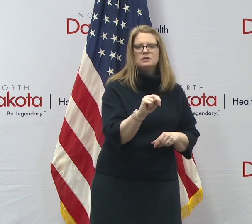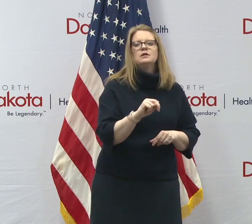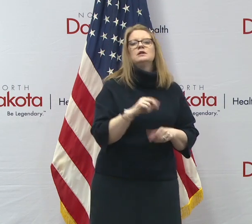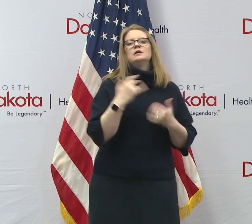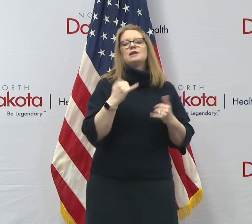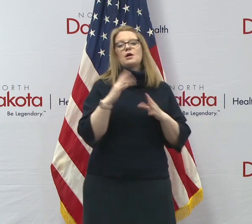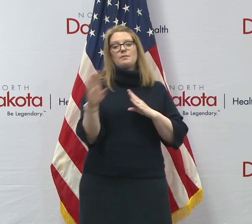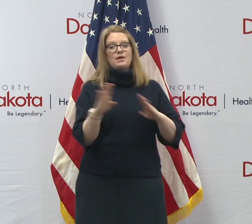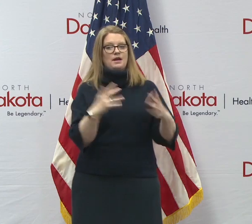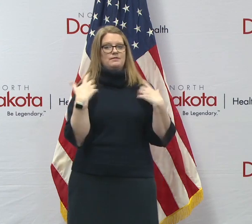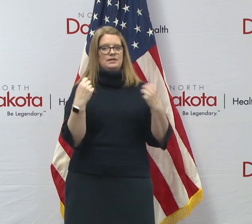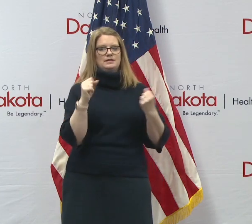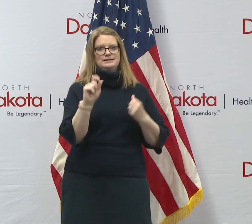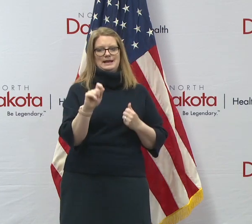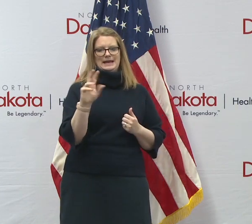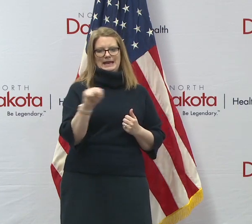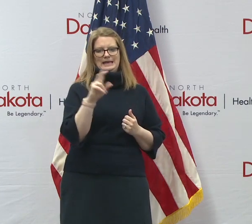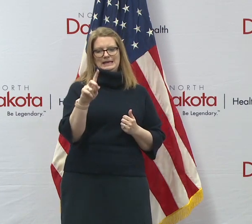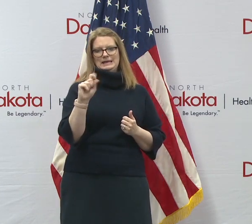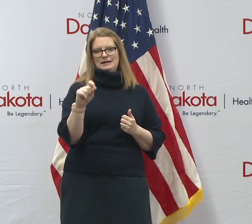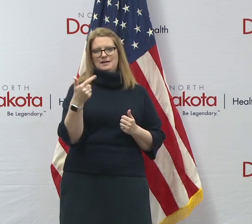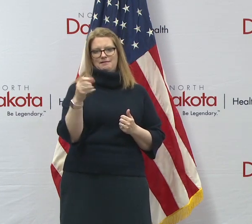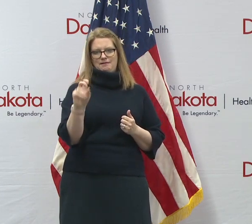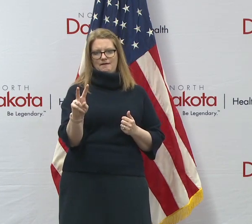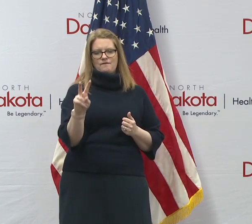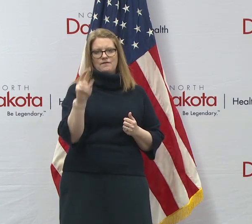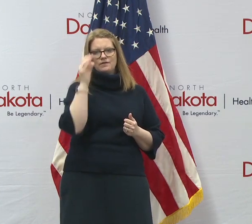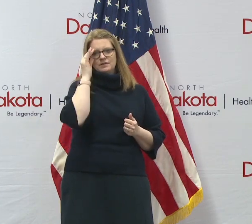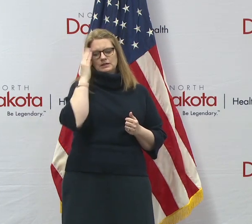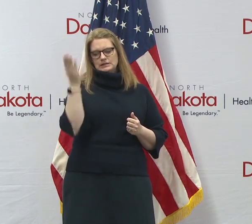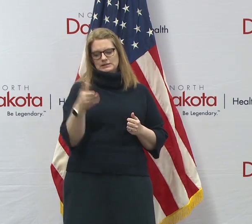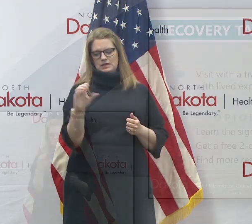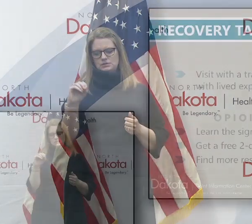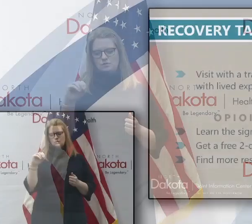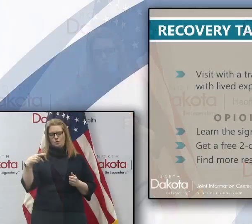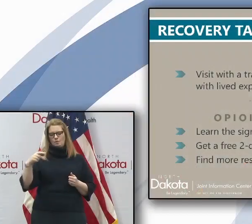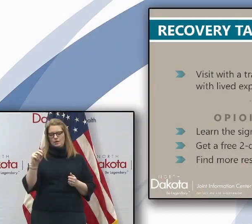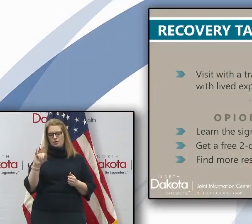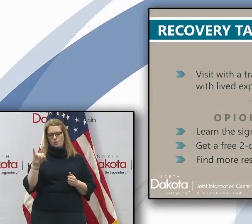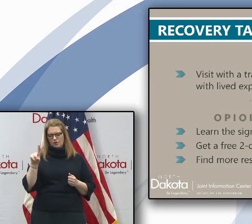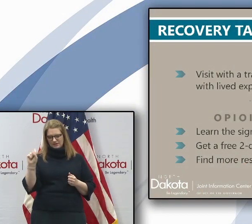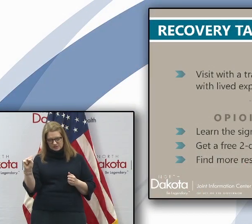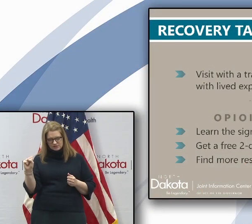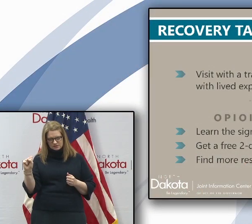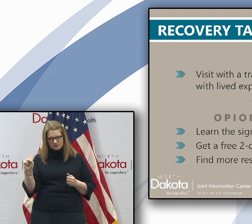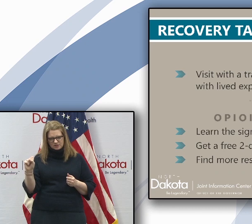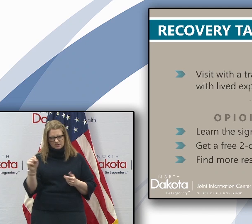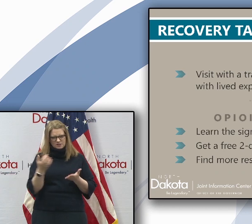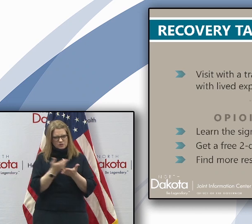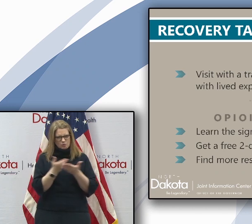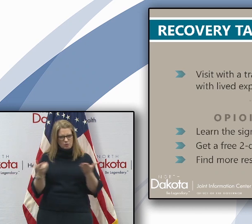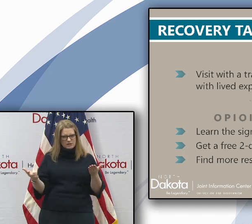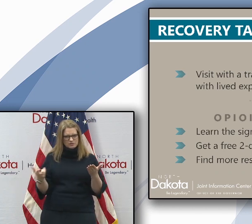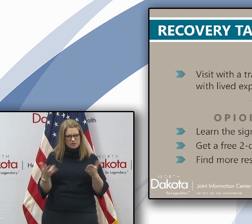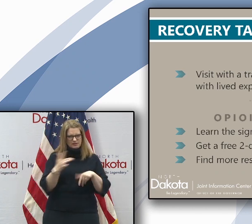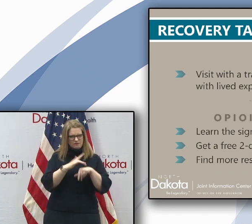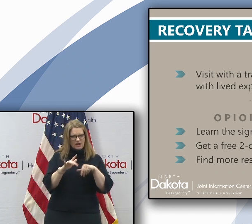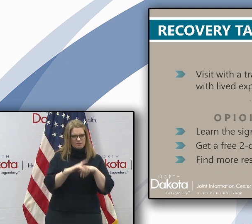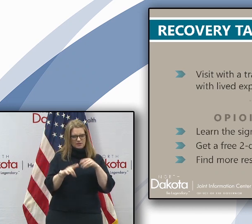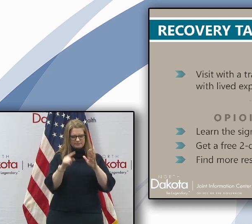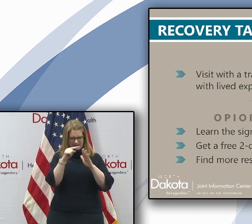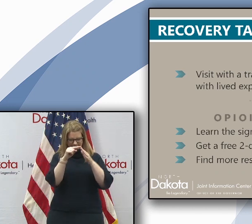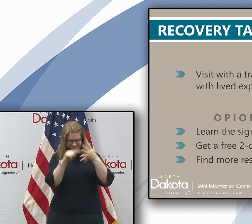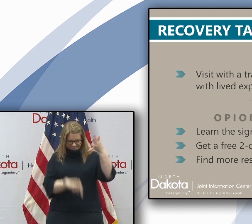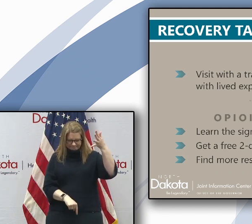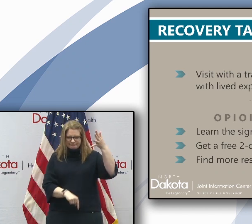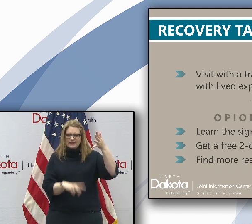at our behavioralhealth.nd.gov slash opioids, uh, resources there about how to identify the signs